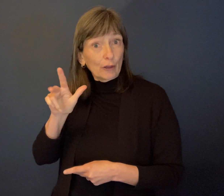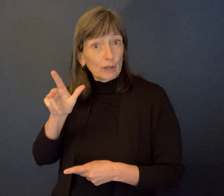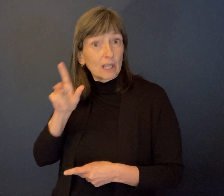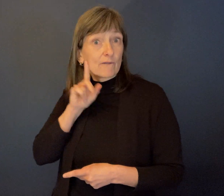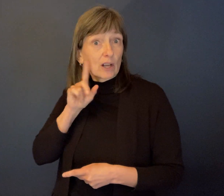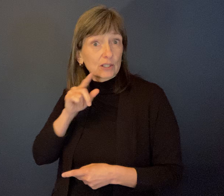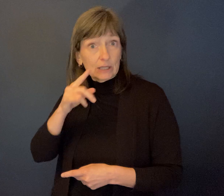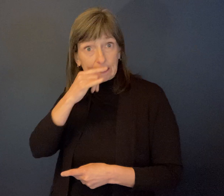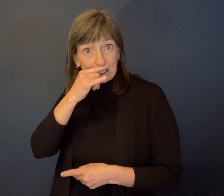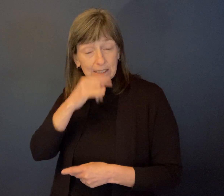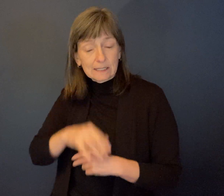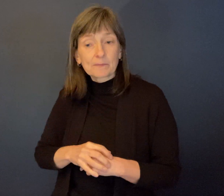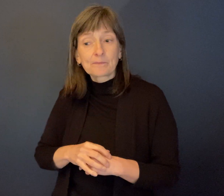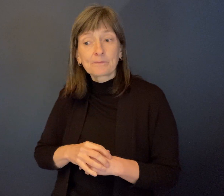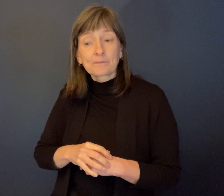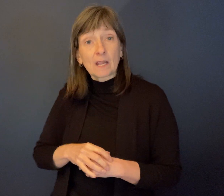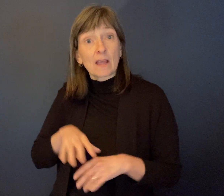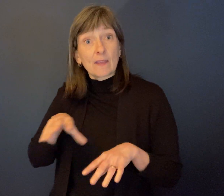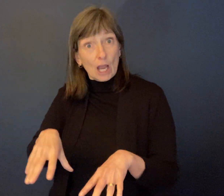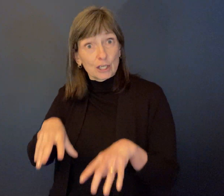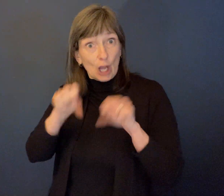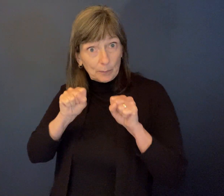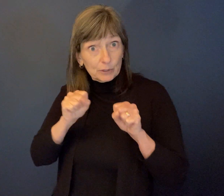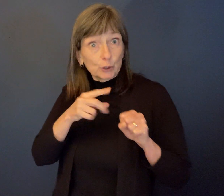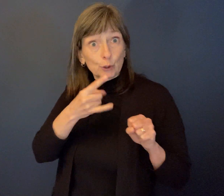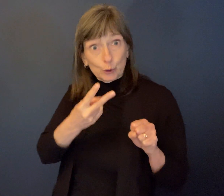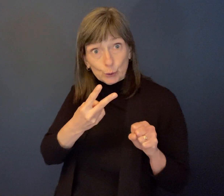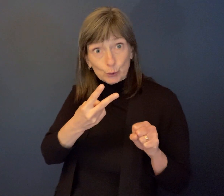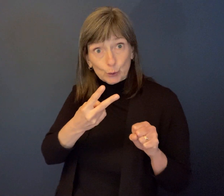And myself and my older brother were never put up for adoption.